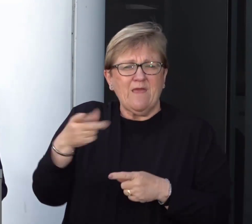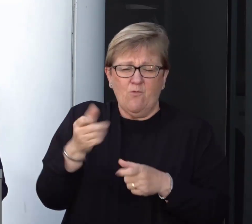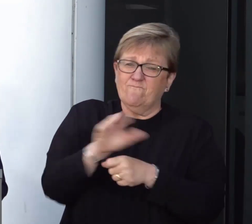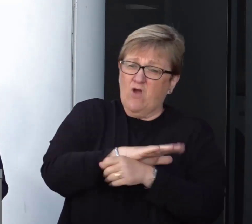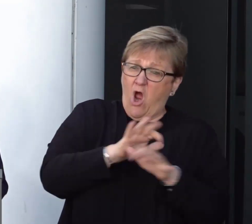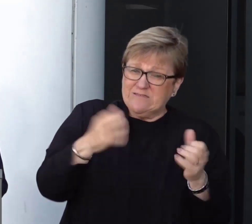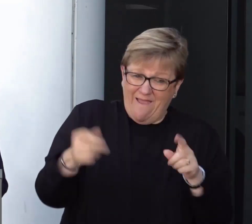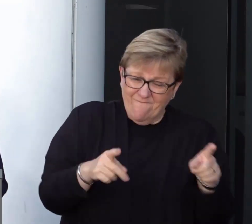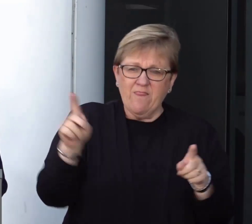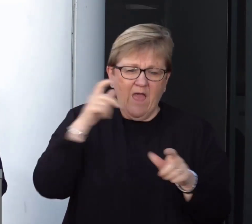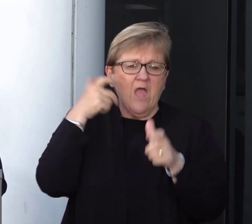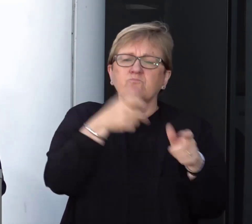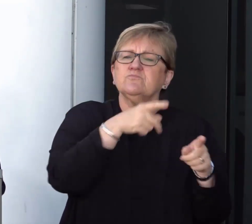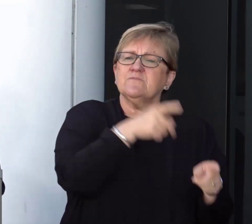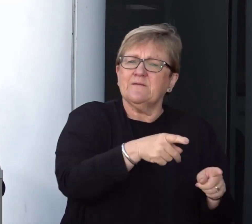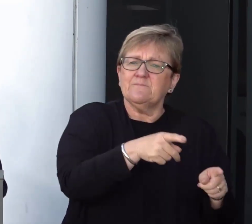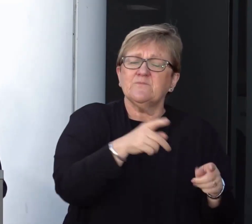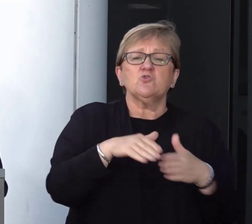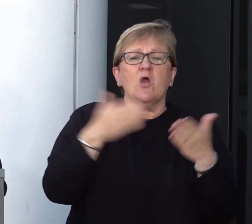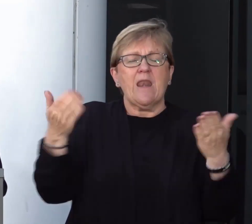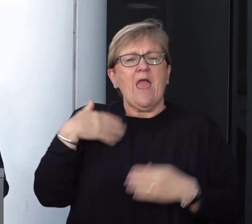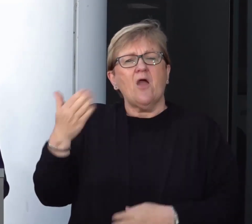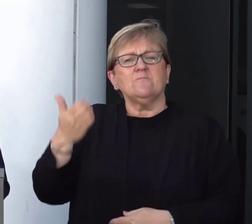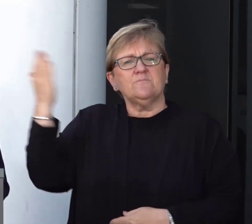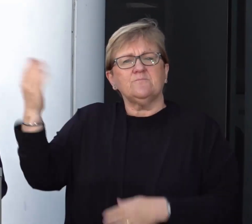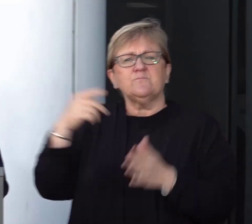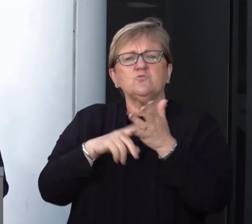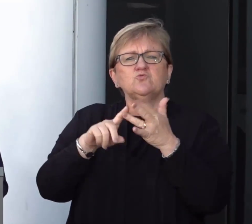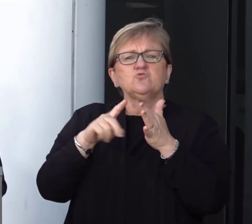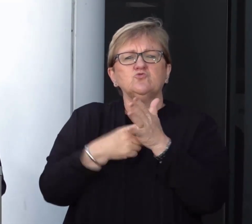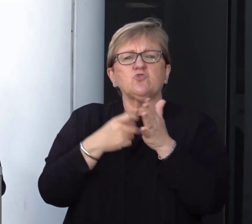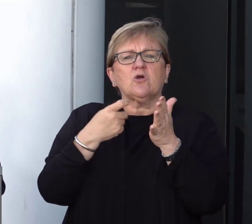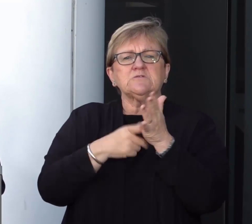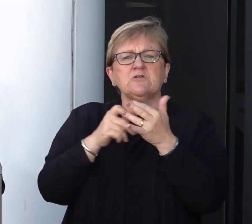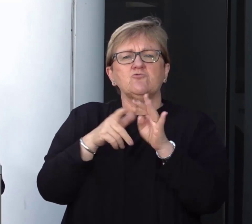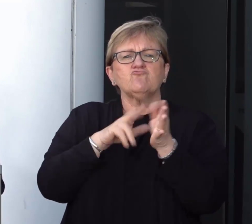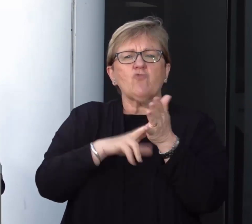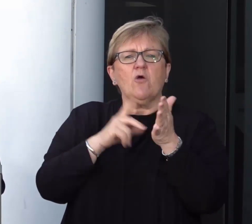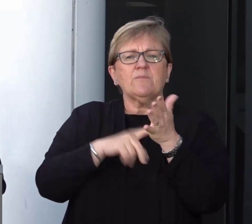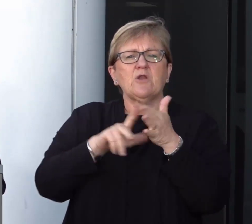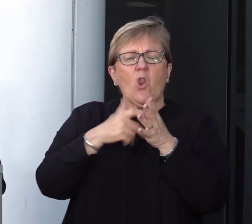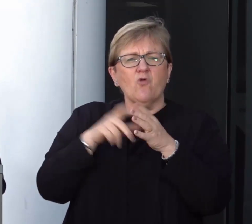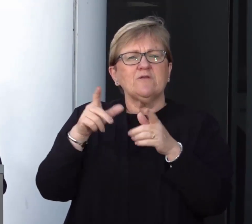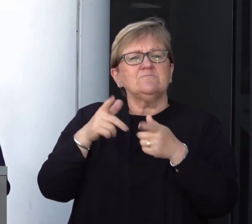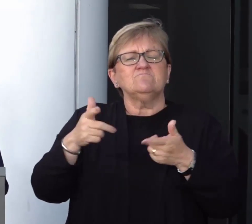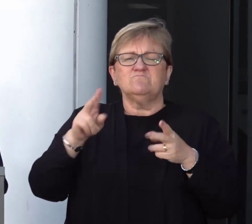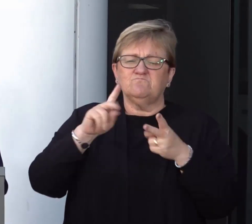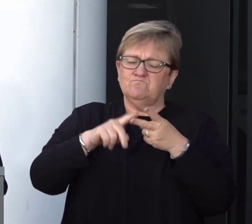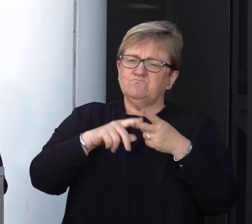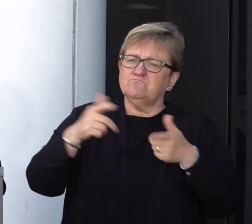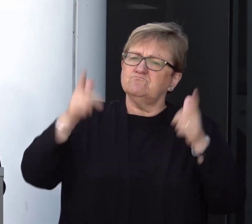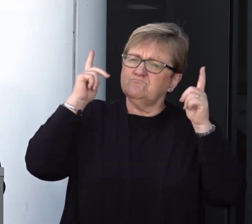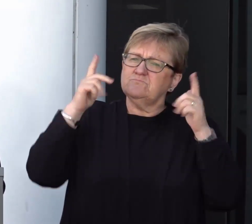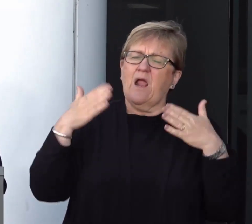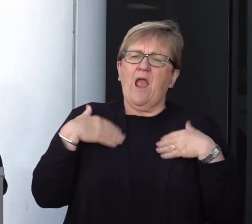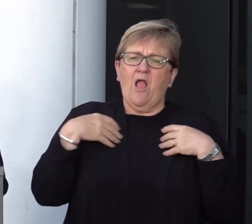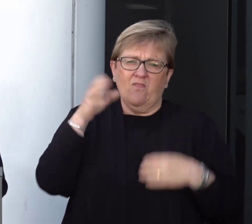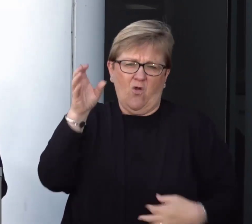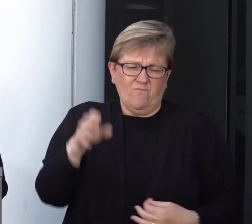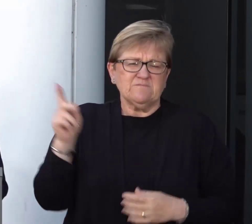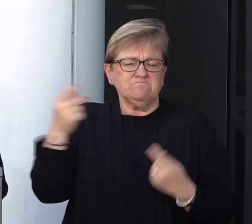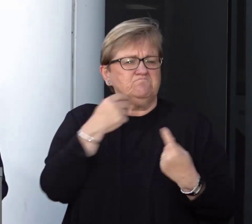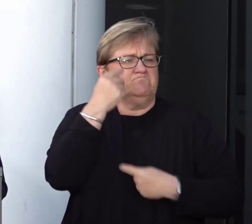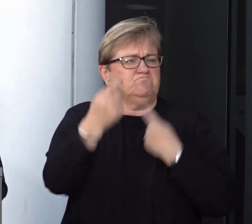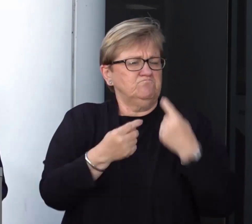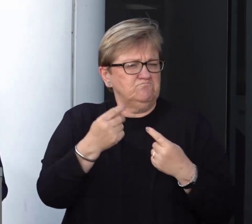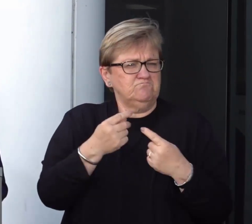-19 positive. What I'll do now is just pass you across to Dr Robin Lawrence, Deputy Chief Health Officer, who can provide you with an